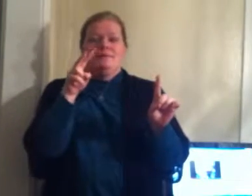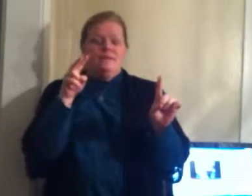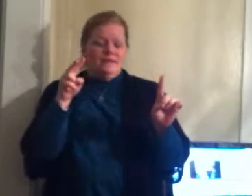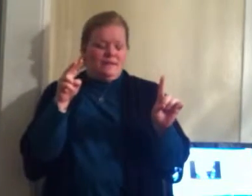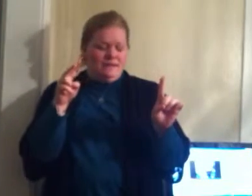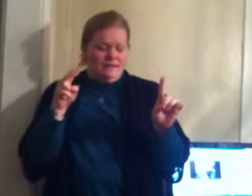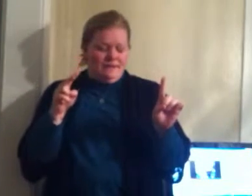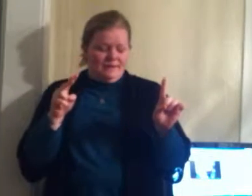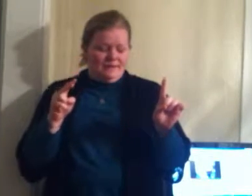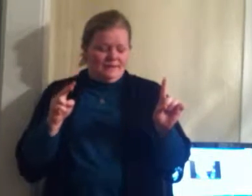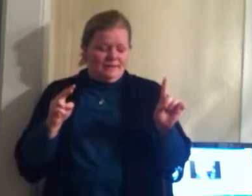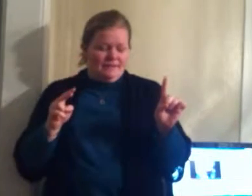truth